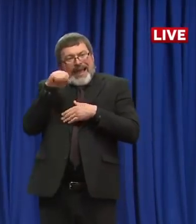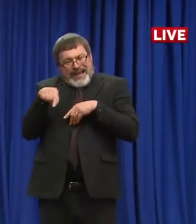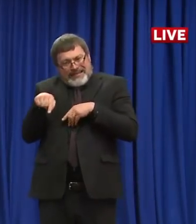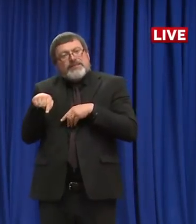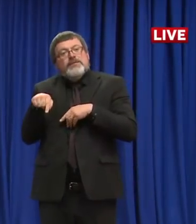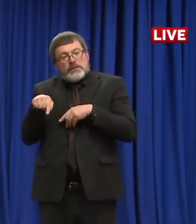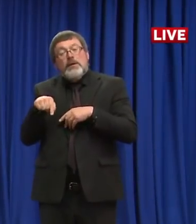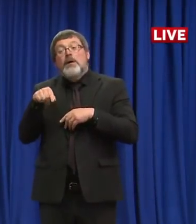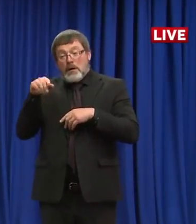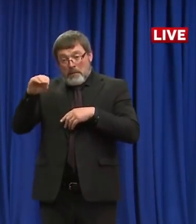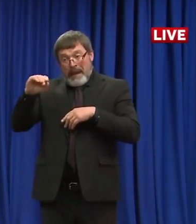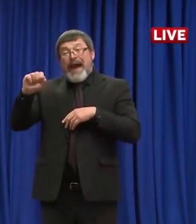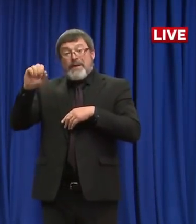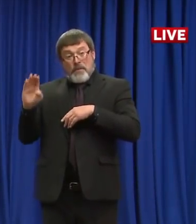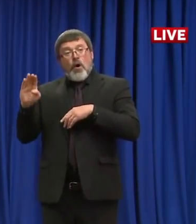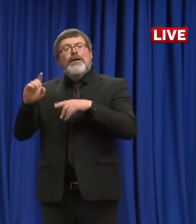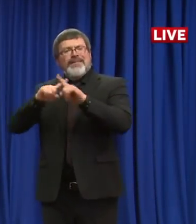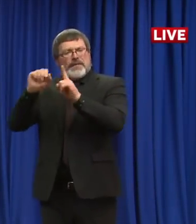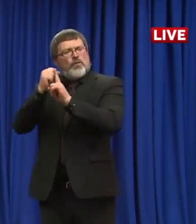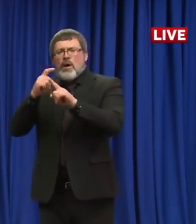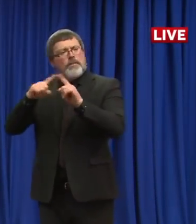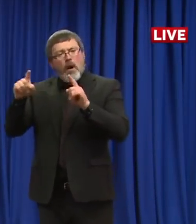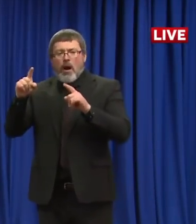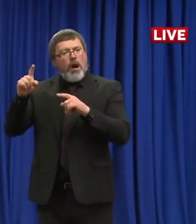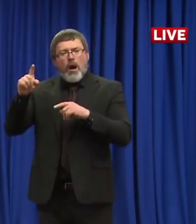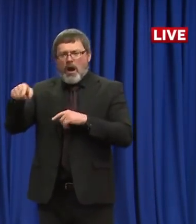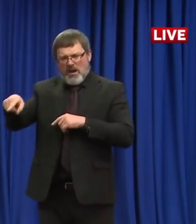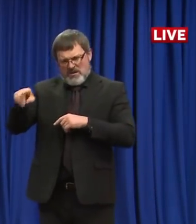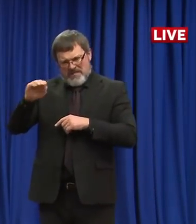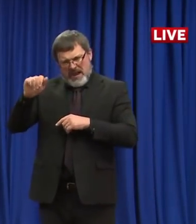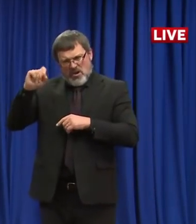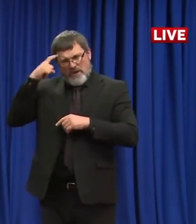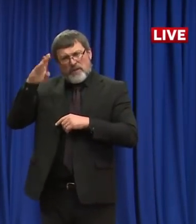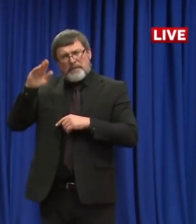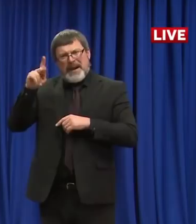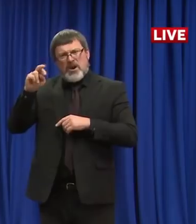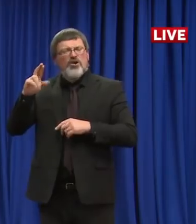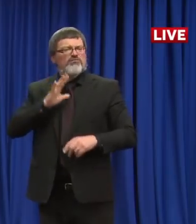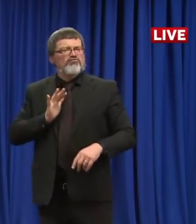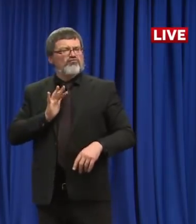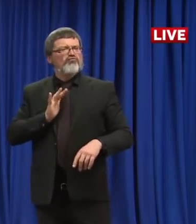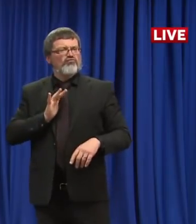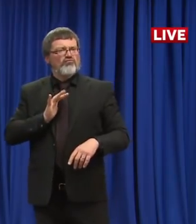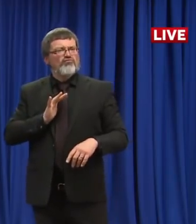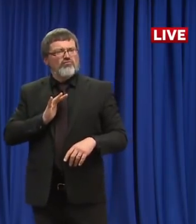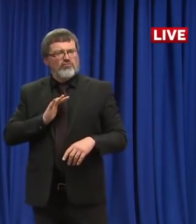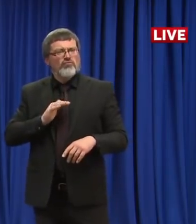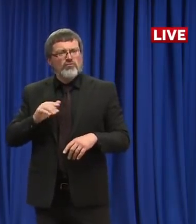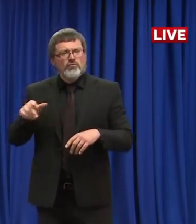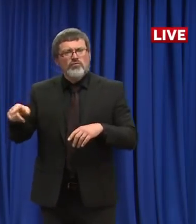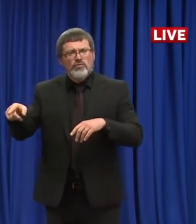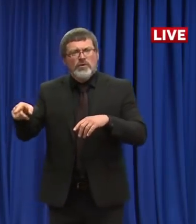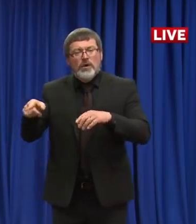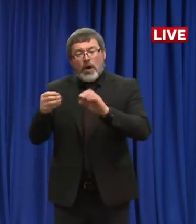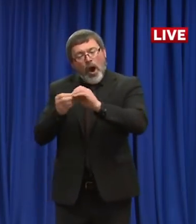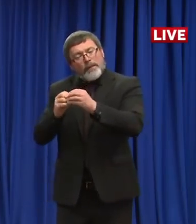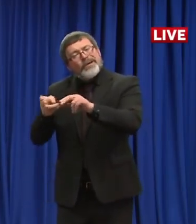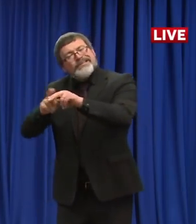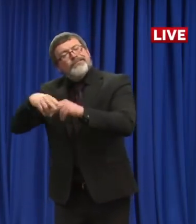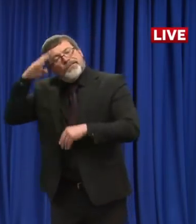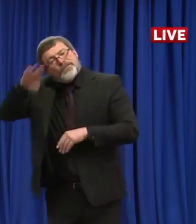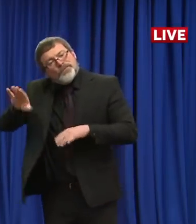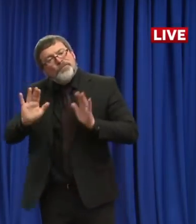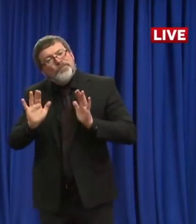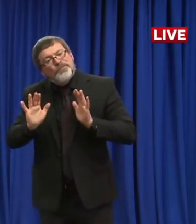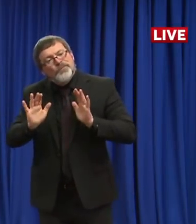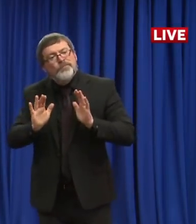And Charlie Baker is, I think, doing a very good job managing that. But their numbers continue to increase. So we're a bit different. We have to be cognizant of